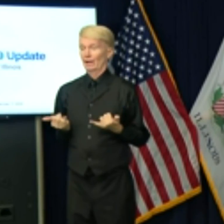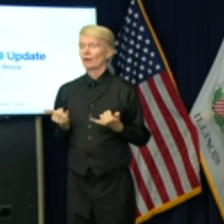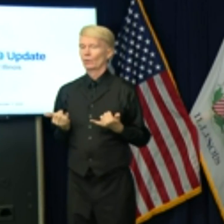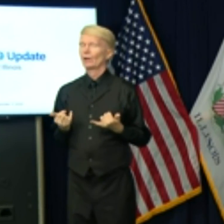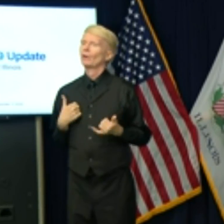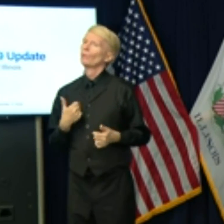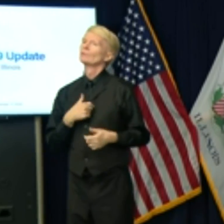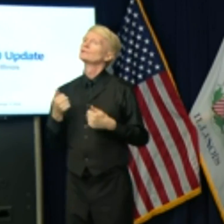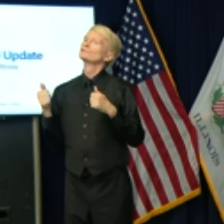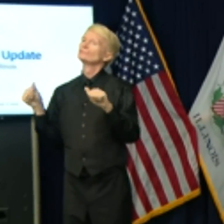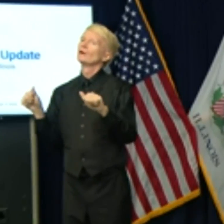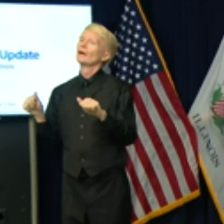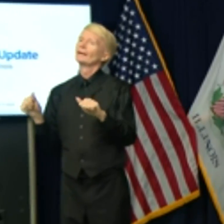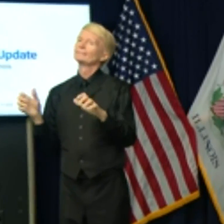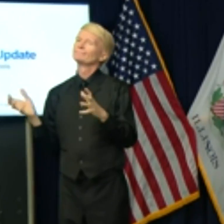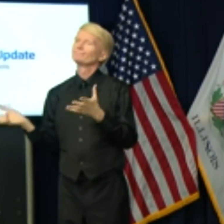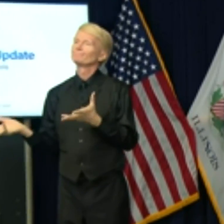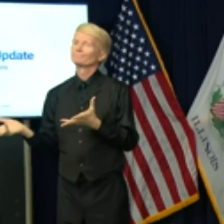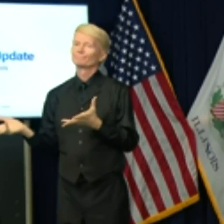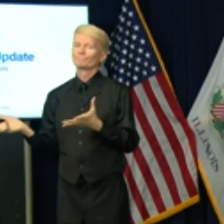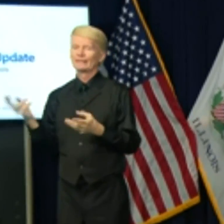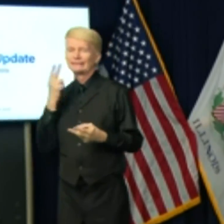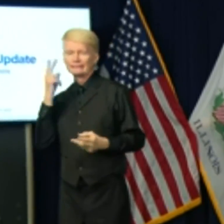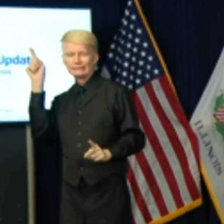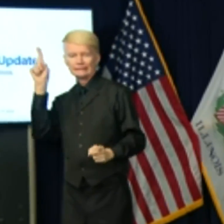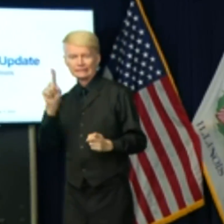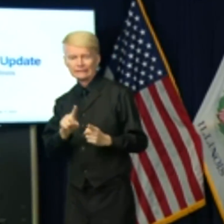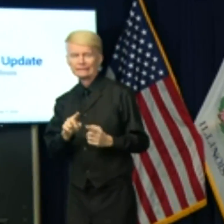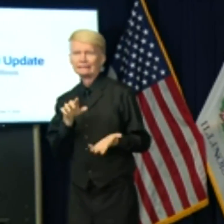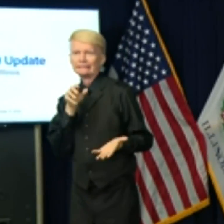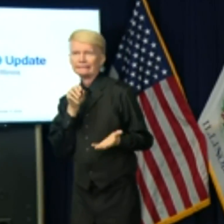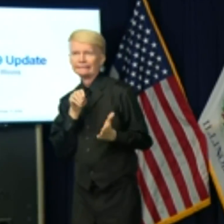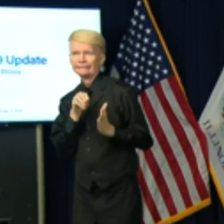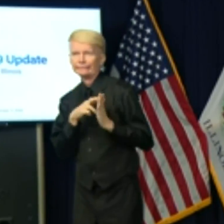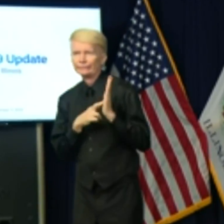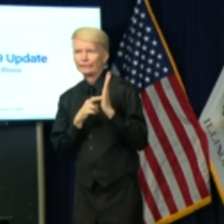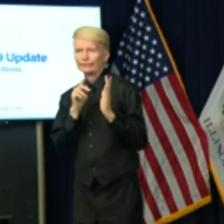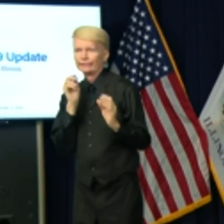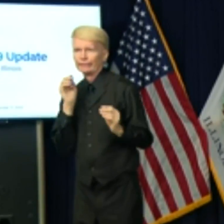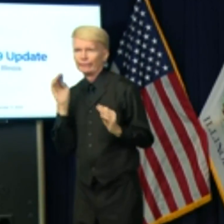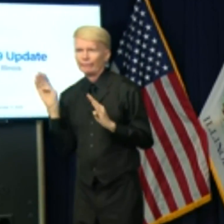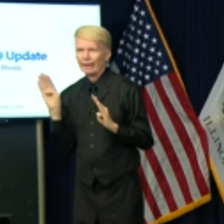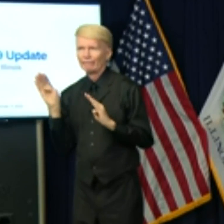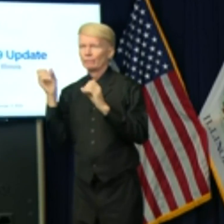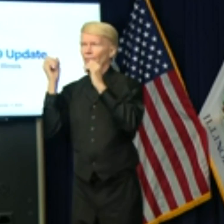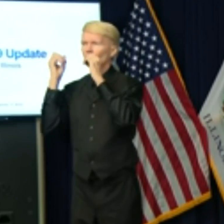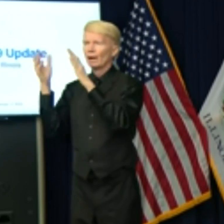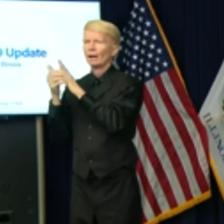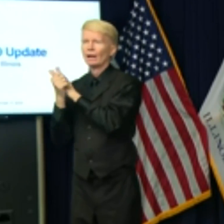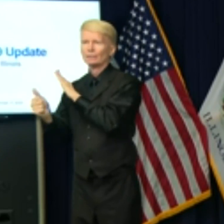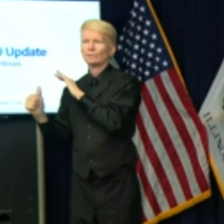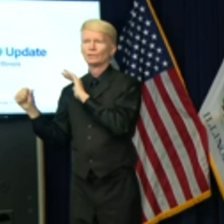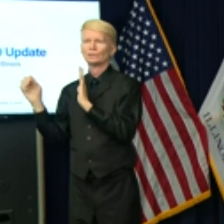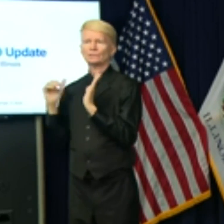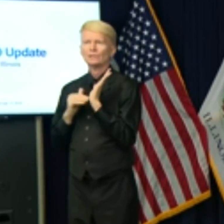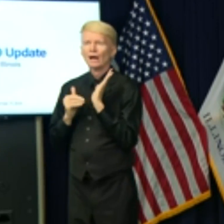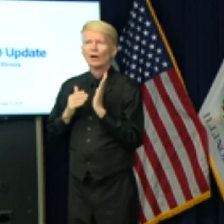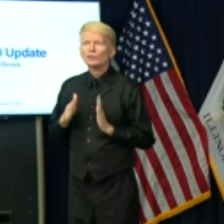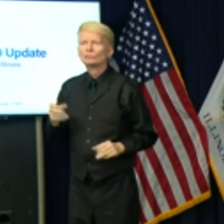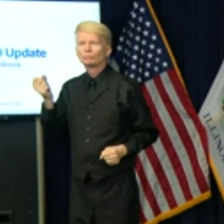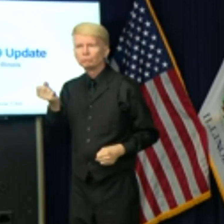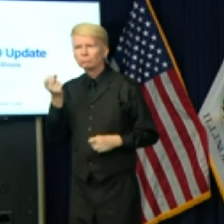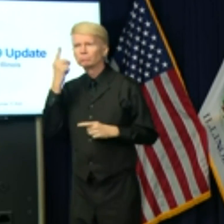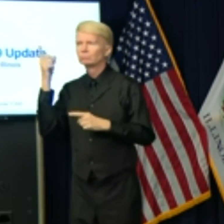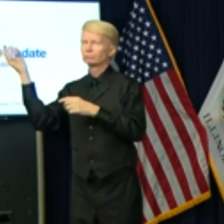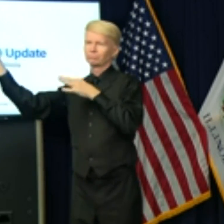we're attempting to do here is, again, these are mitigations that are recommended by a variety of doctors, and they have said that